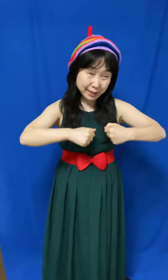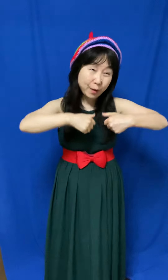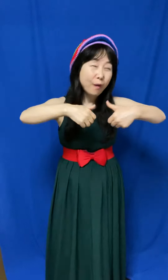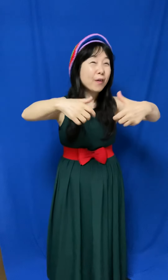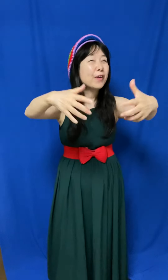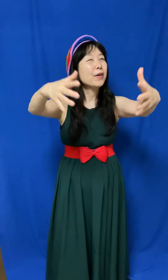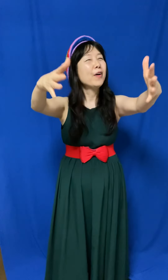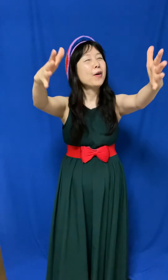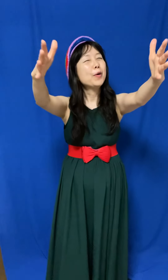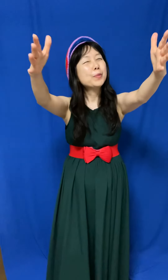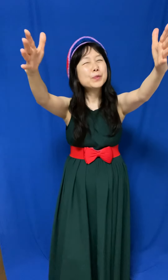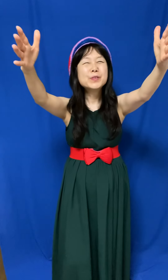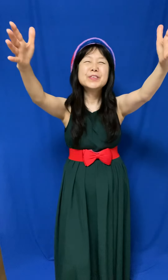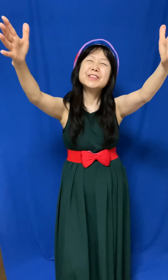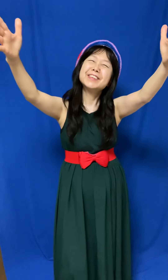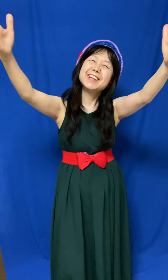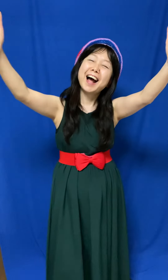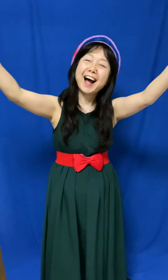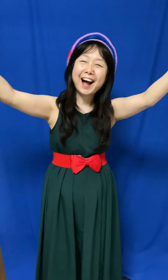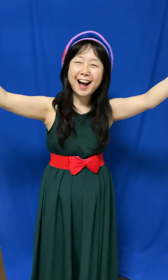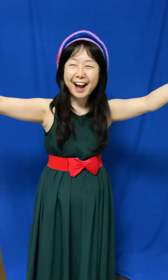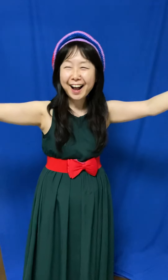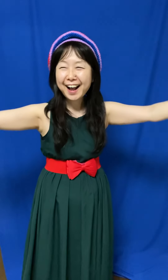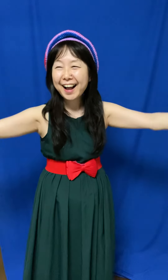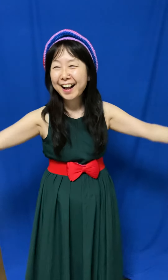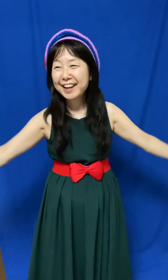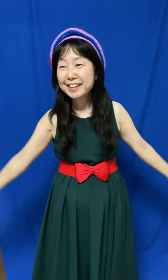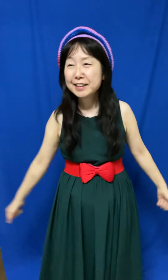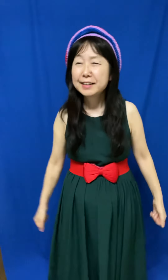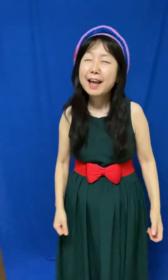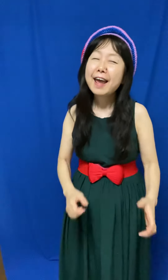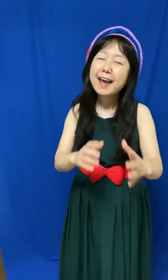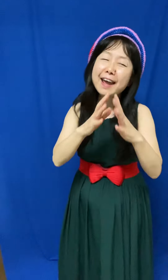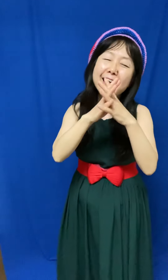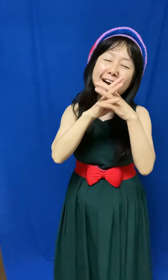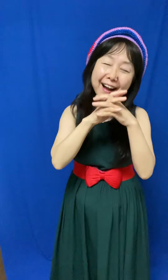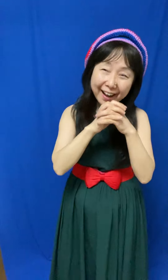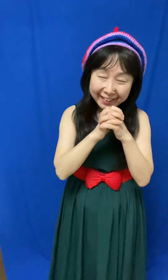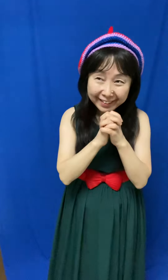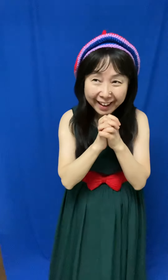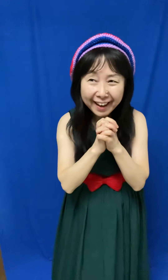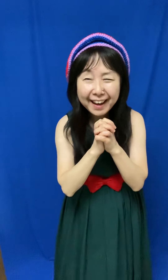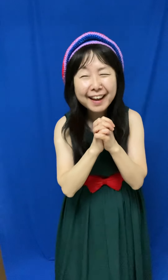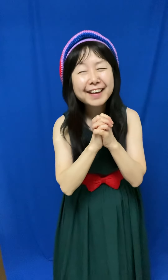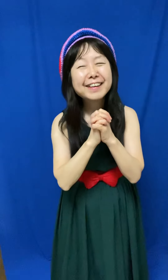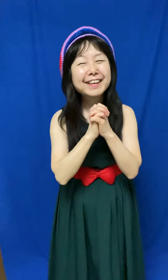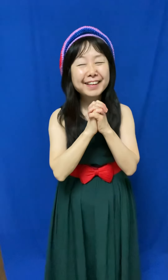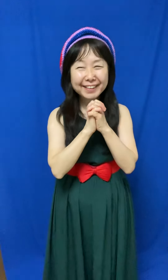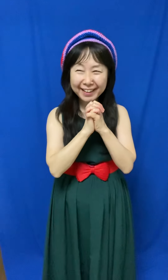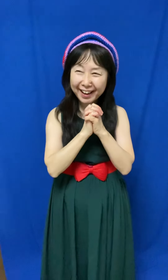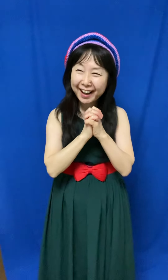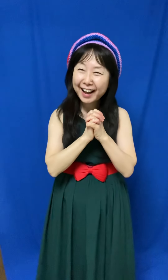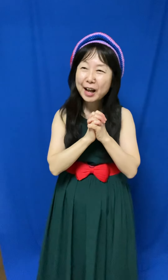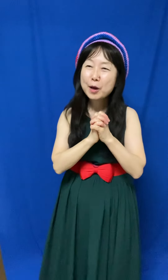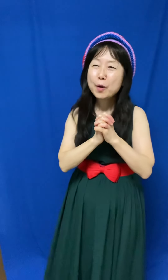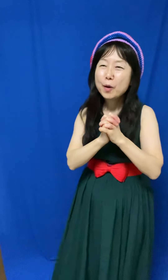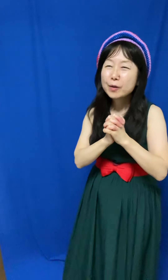open arms Hoping you will see What your